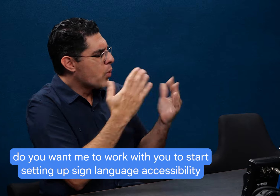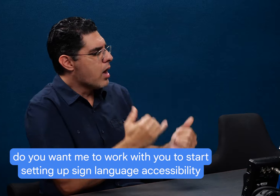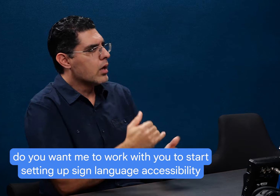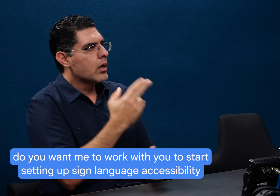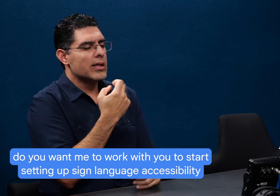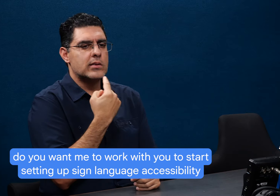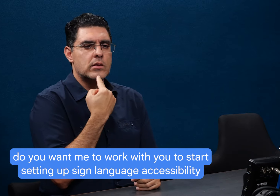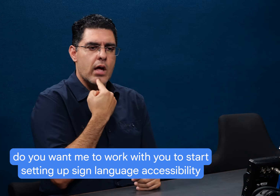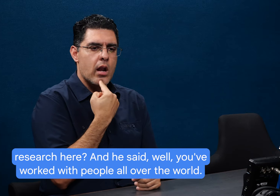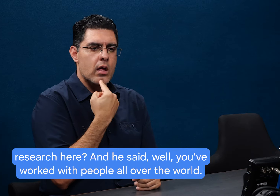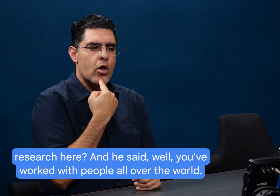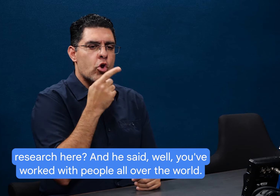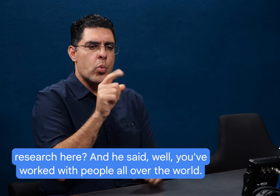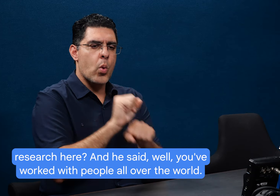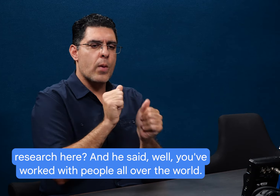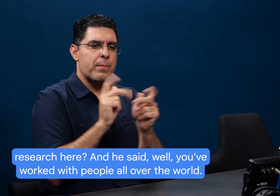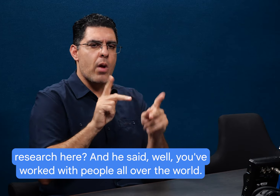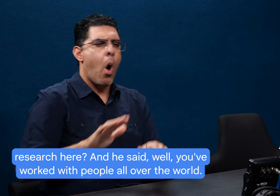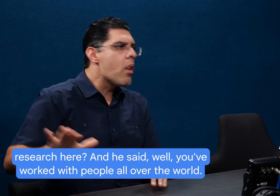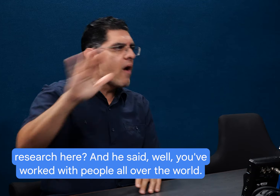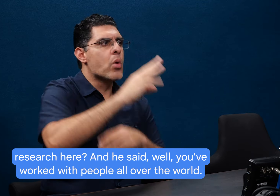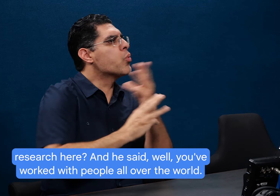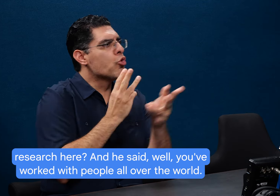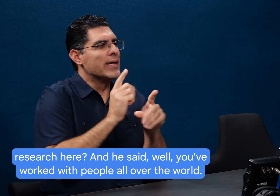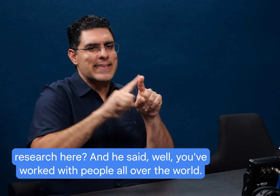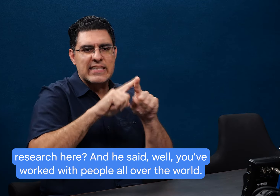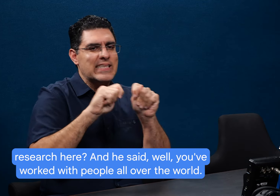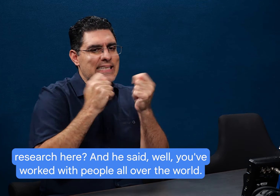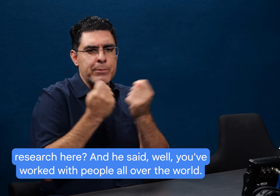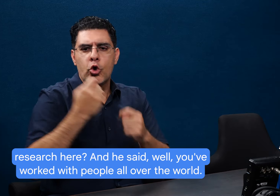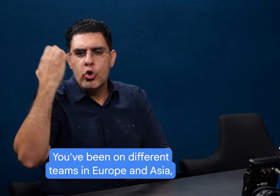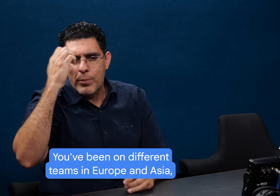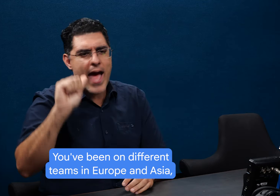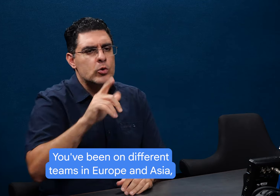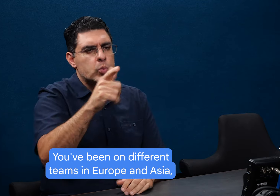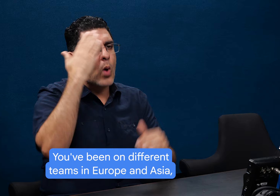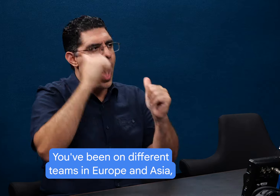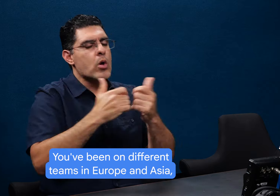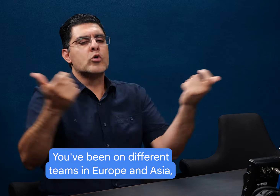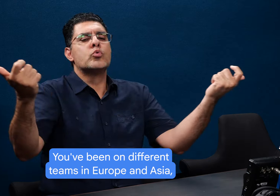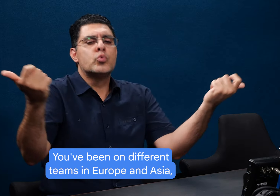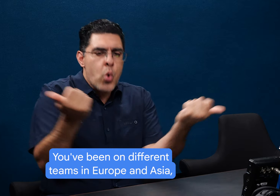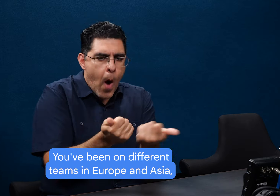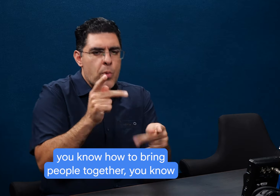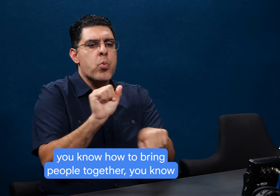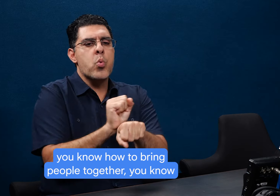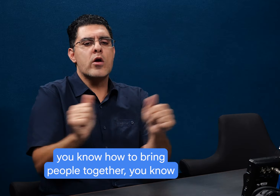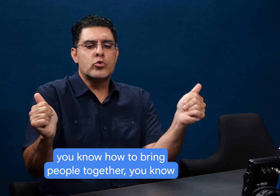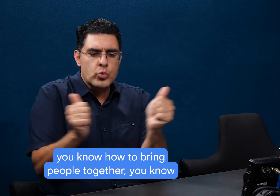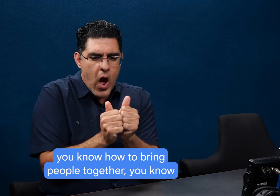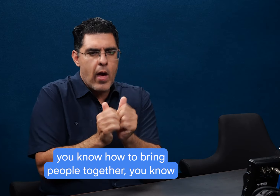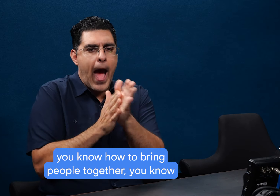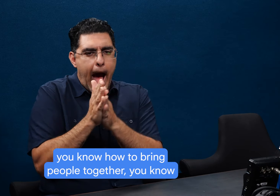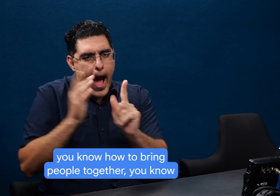up sign language accessibility research here? And he said, well, you've worked with people all over the world. You've been on different teams in Europe and Asia. You